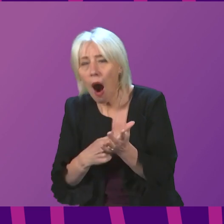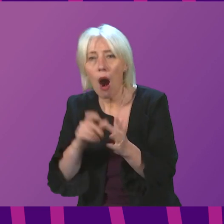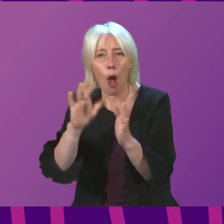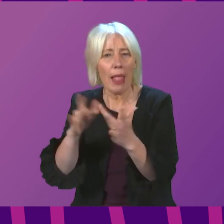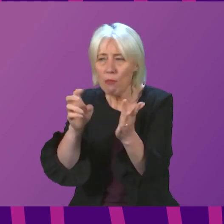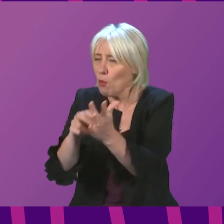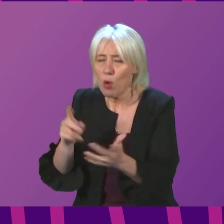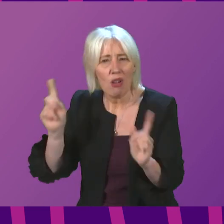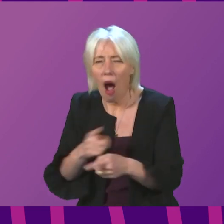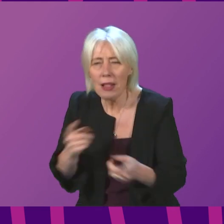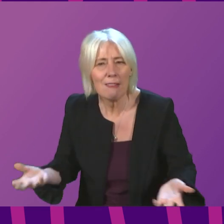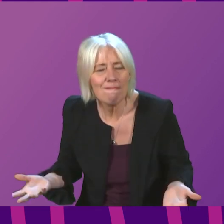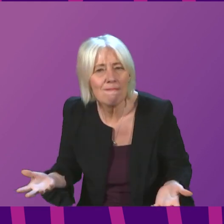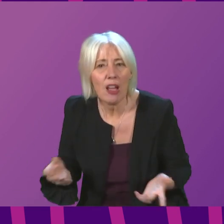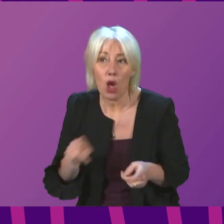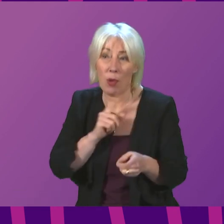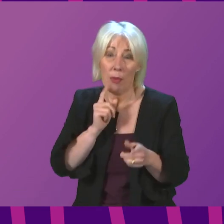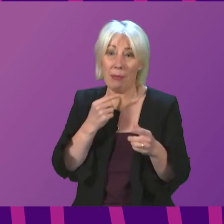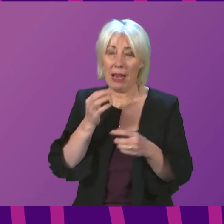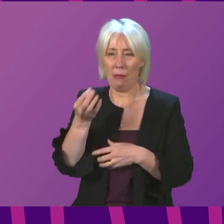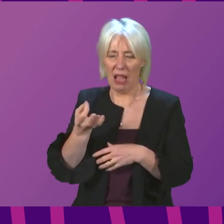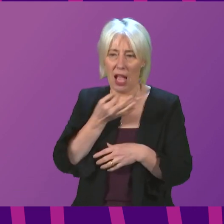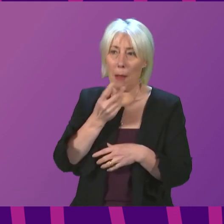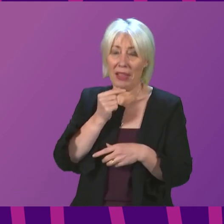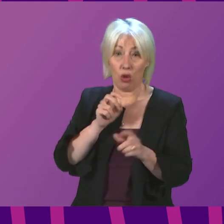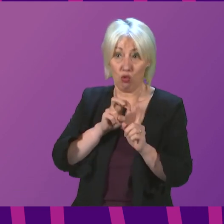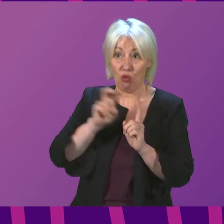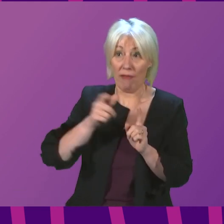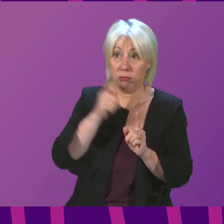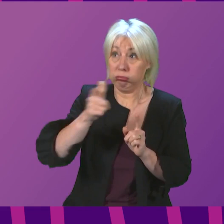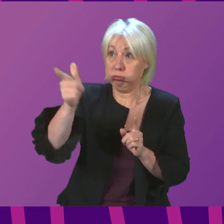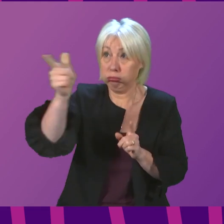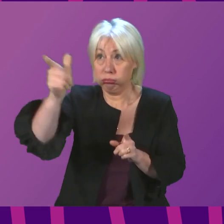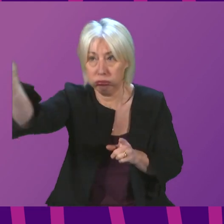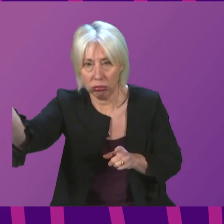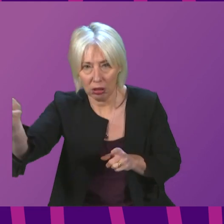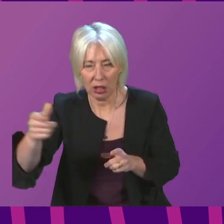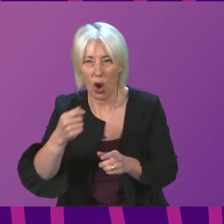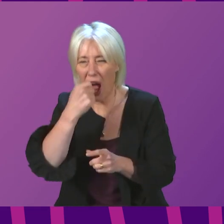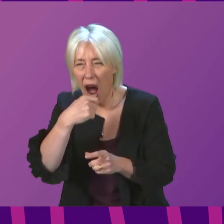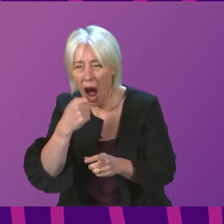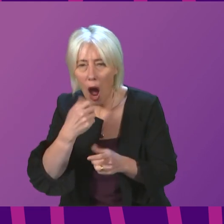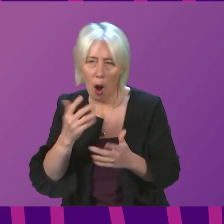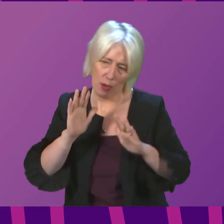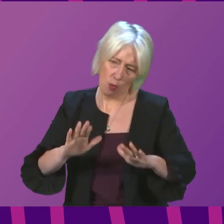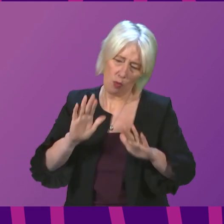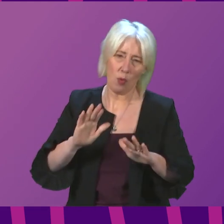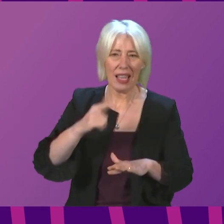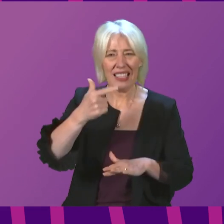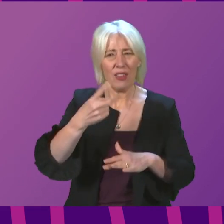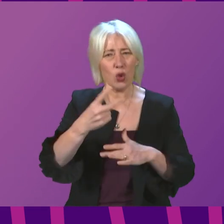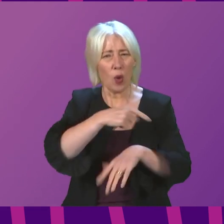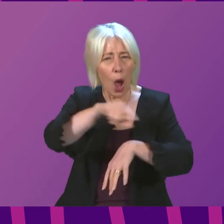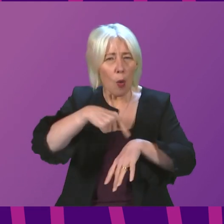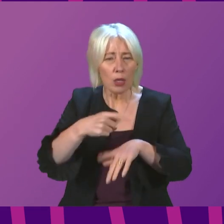and even people being asked to travel to different parts of the country or having to wait as long as 72 hours to get the results. So, can I